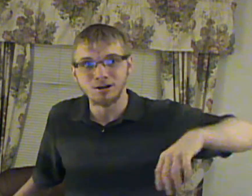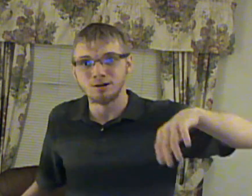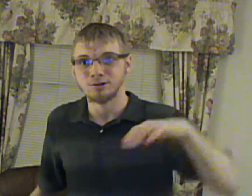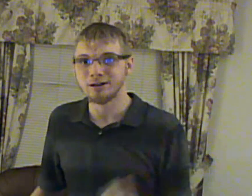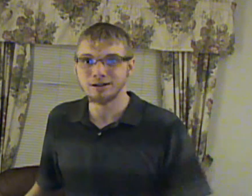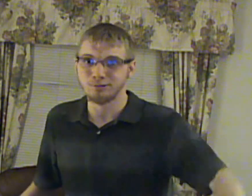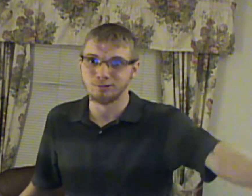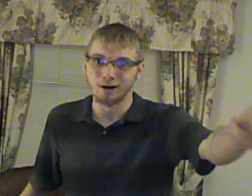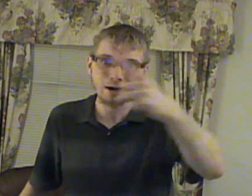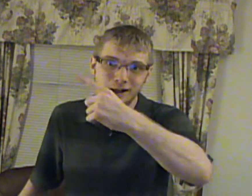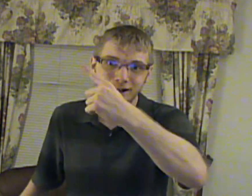but why do